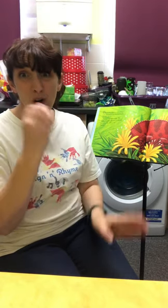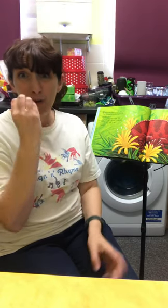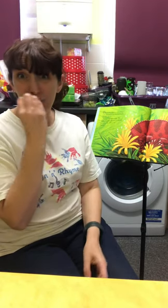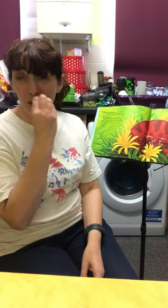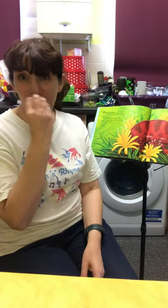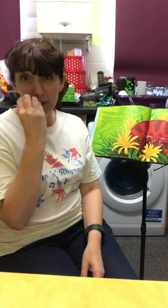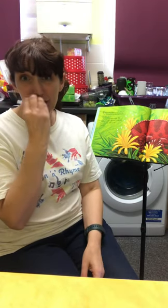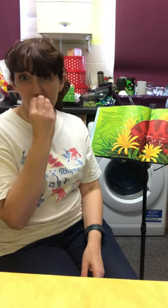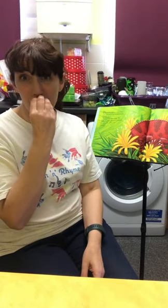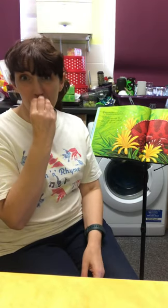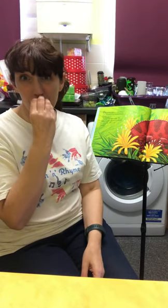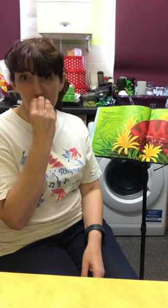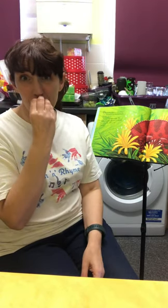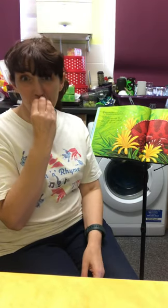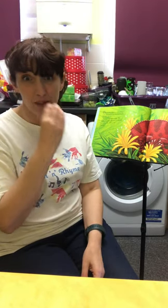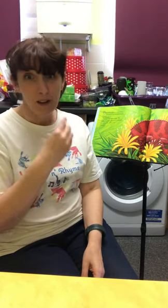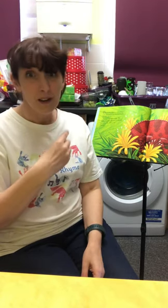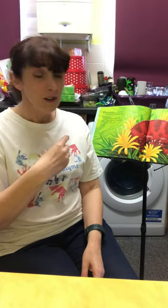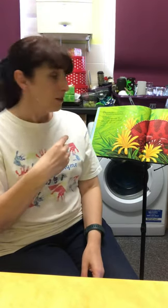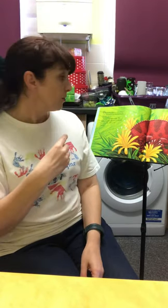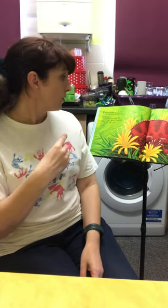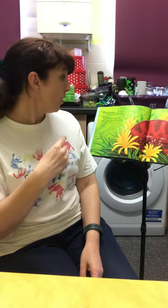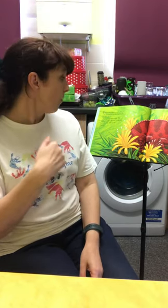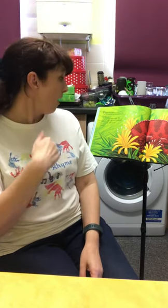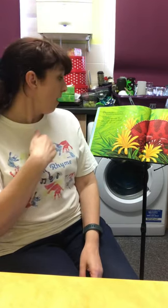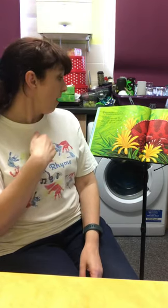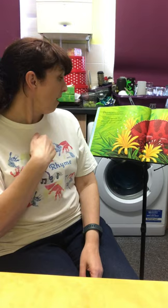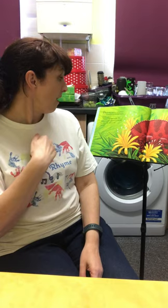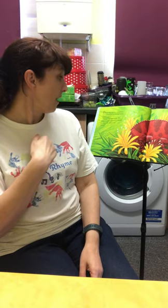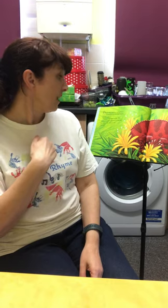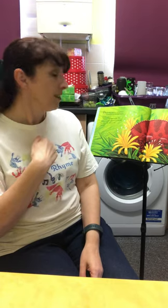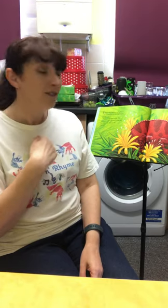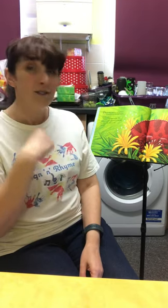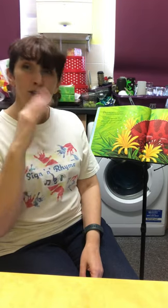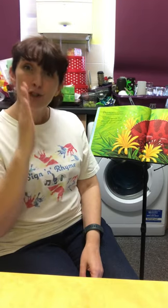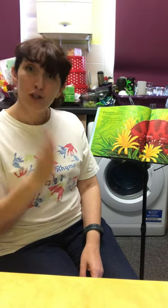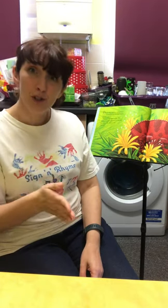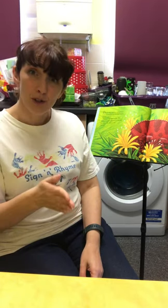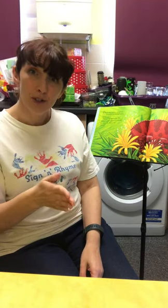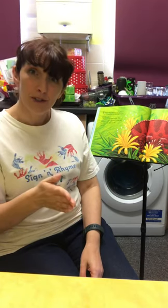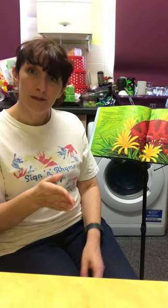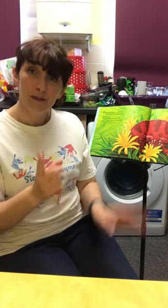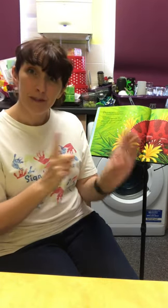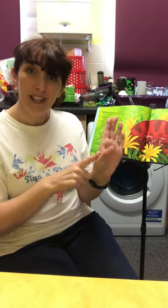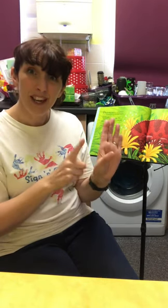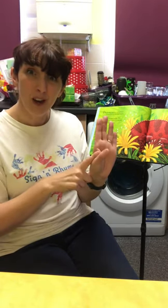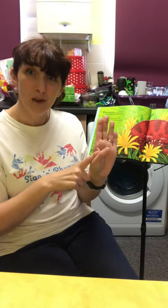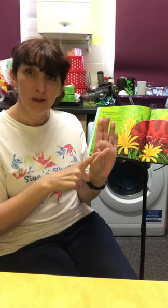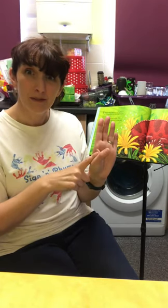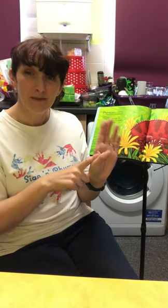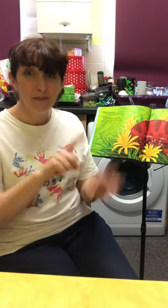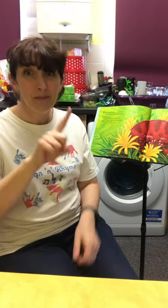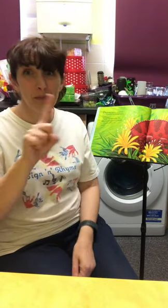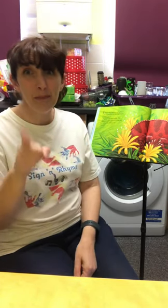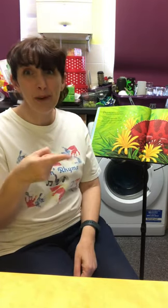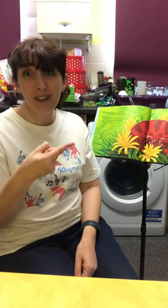flowers, so I should be yellow. But